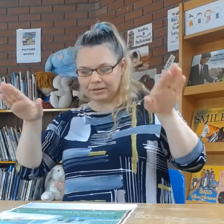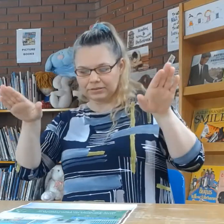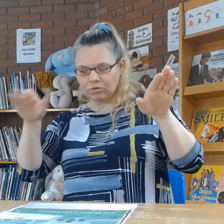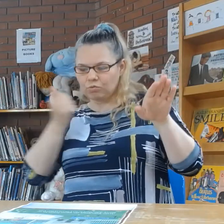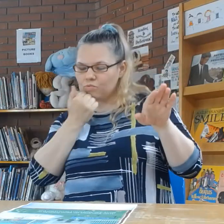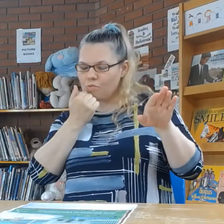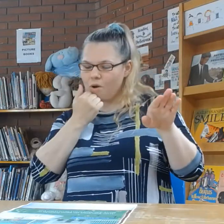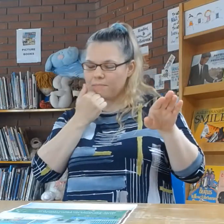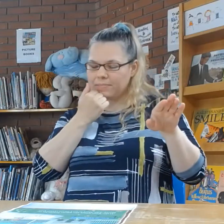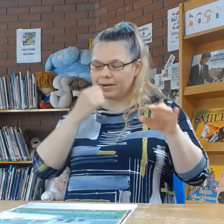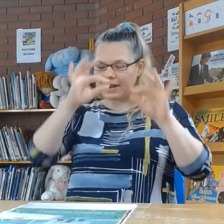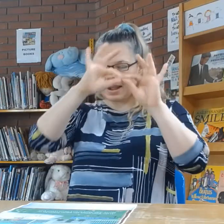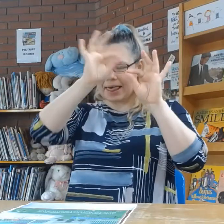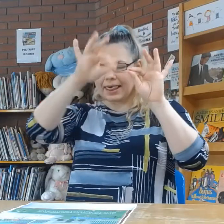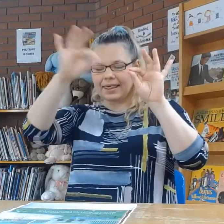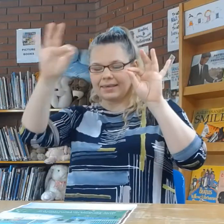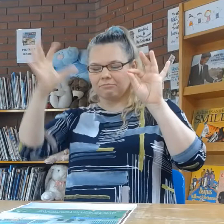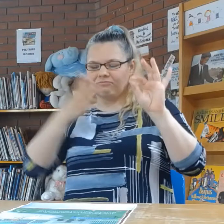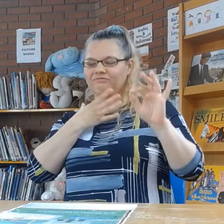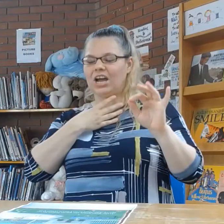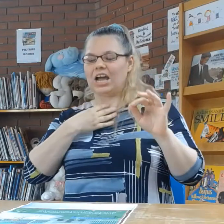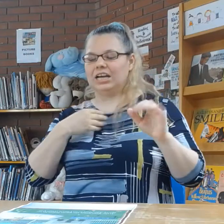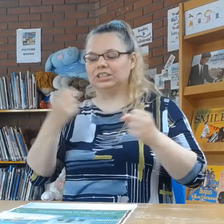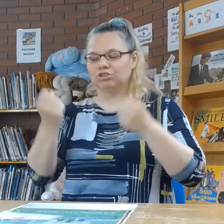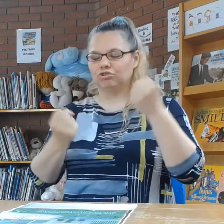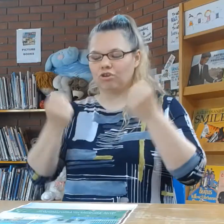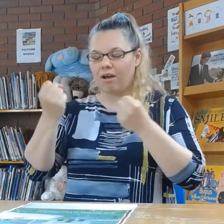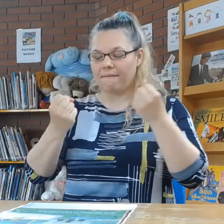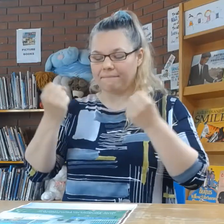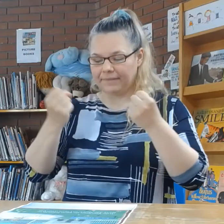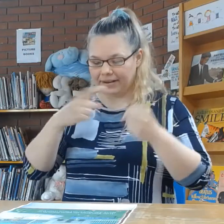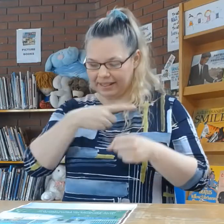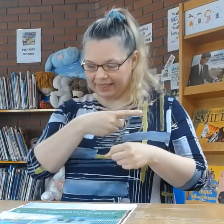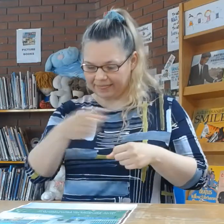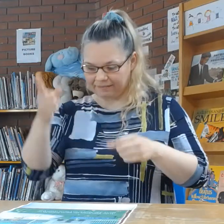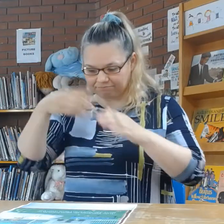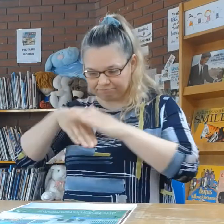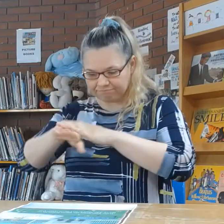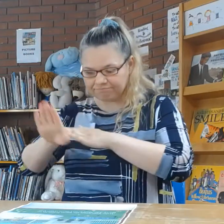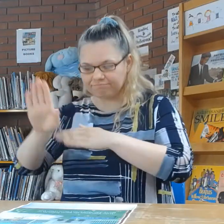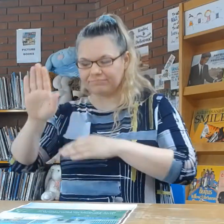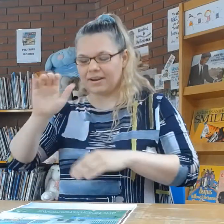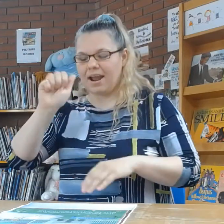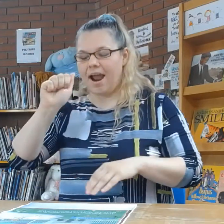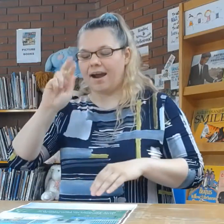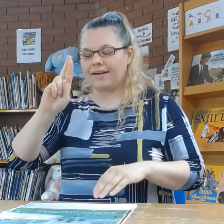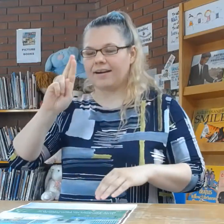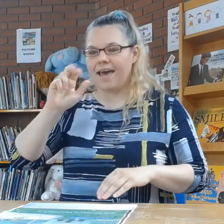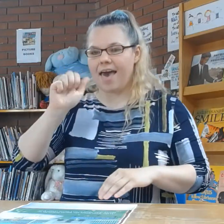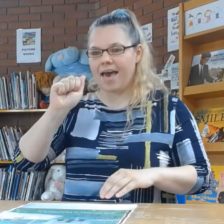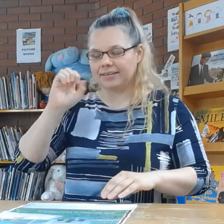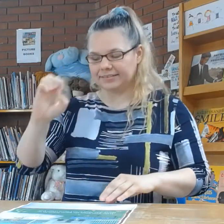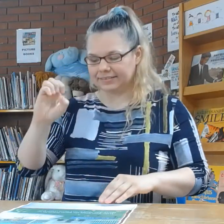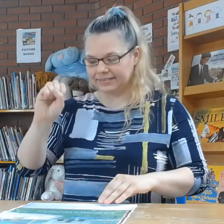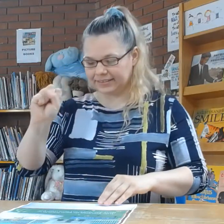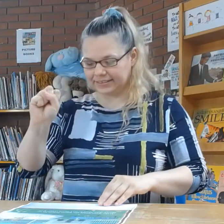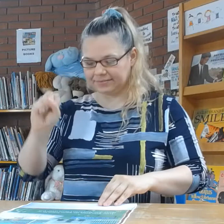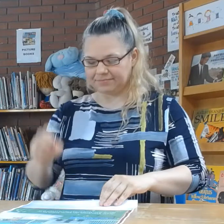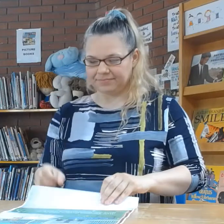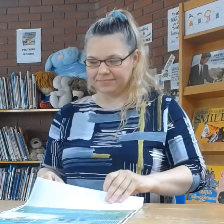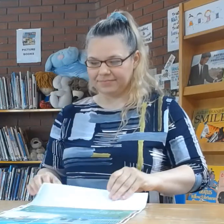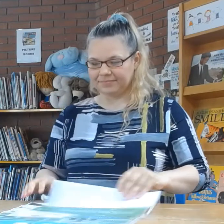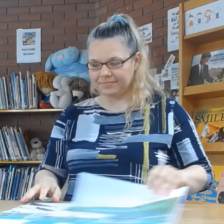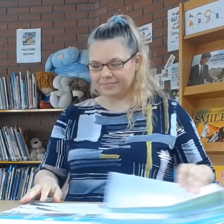arrive. The President's pigeon counted the line of fancy cars as they